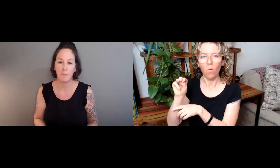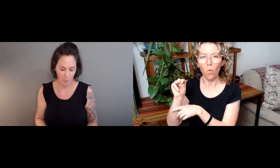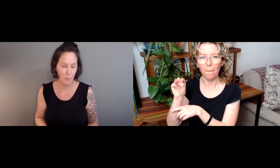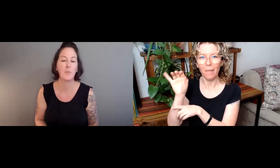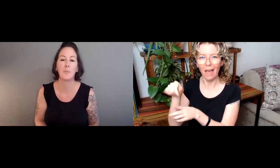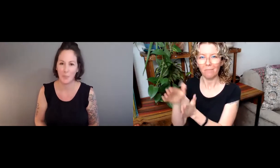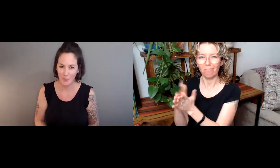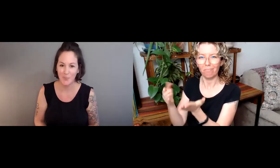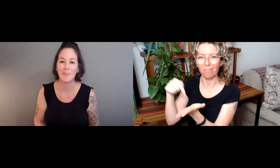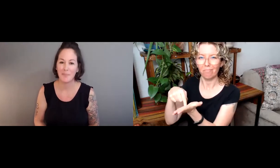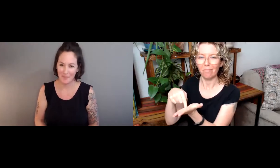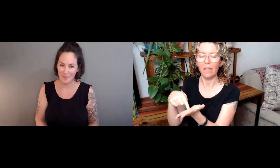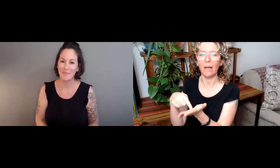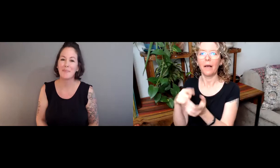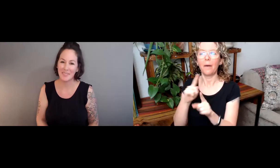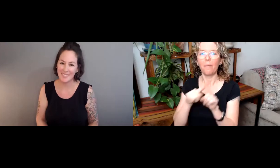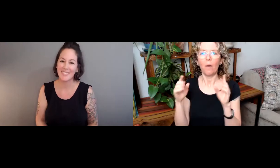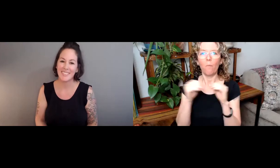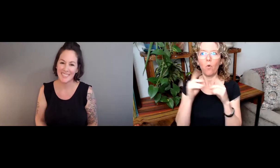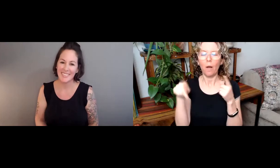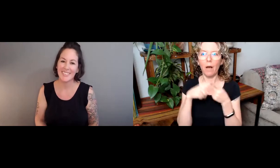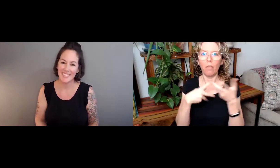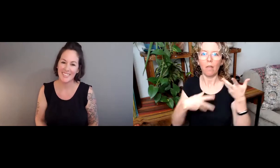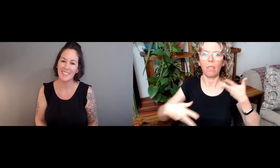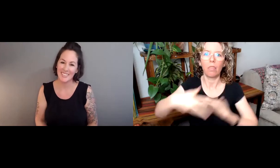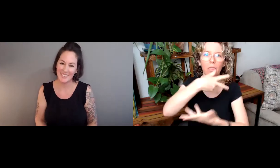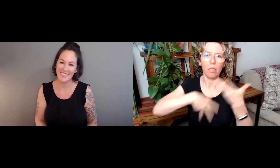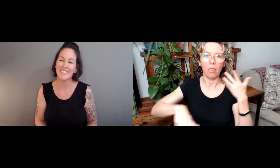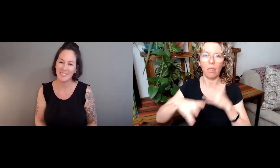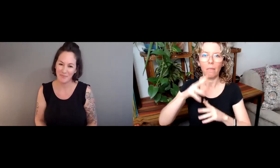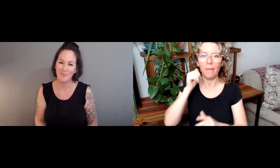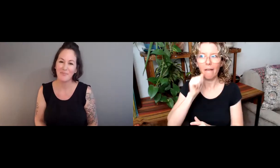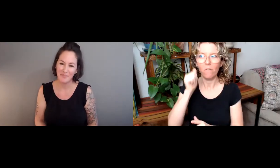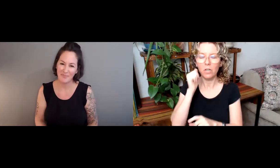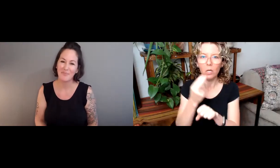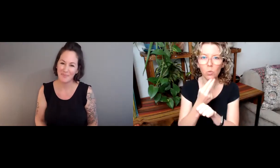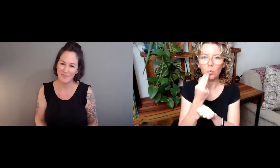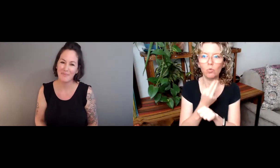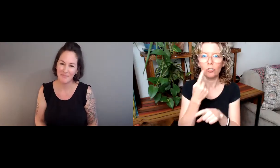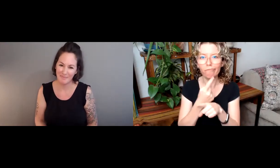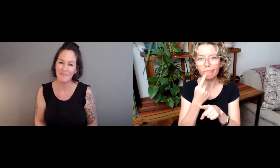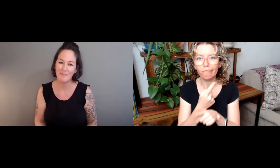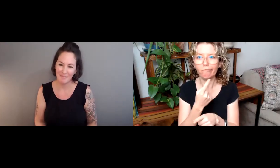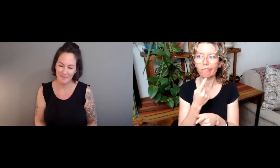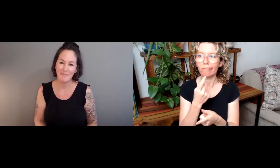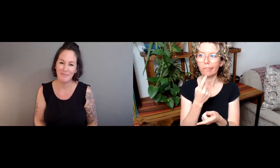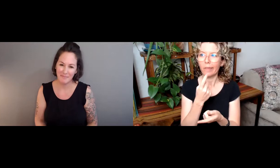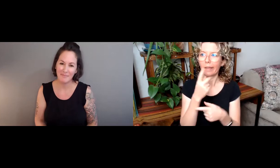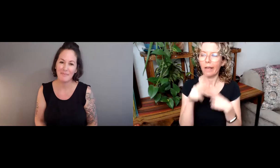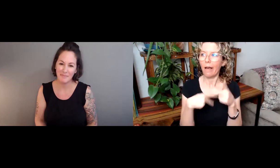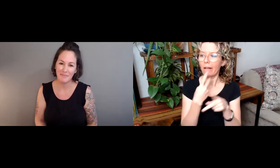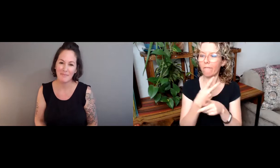That's just a frozen form, a static form. Language does not exist in that form. Language is dynamic